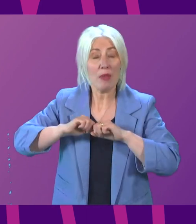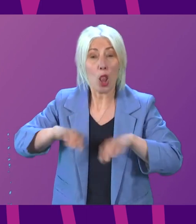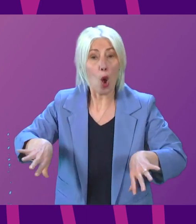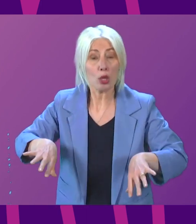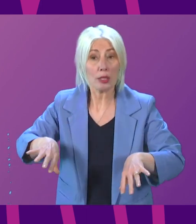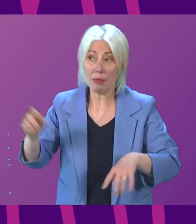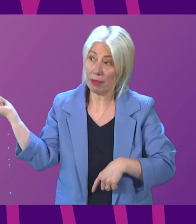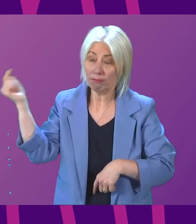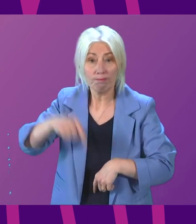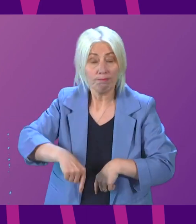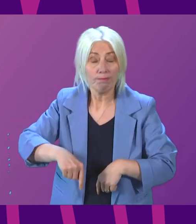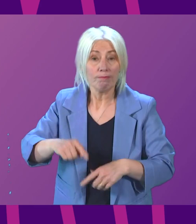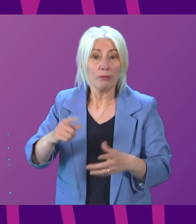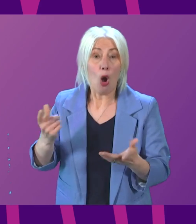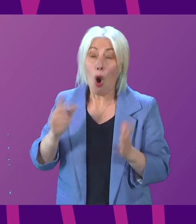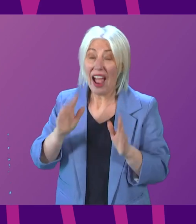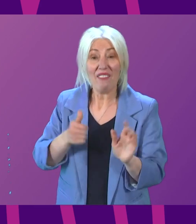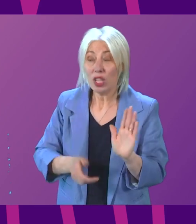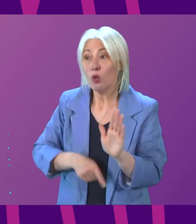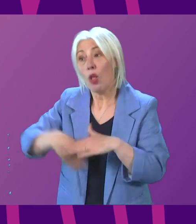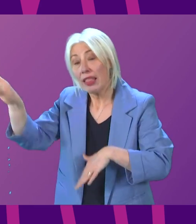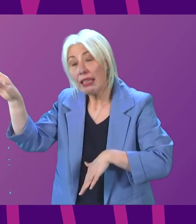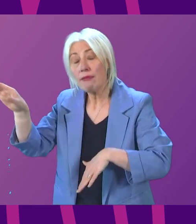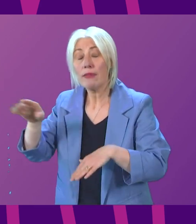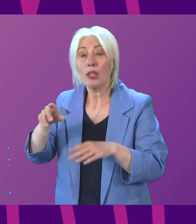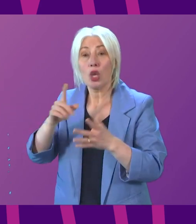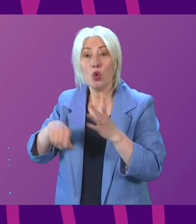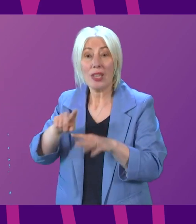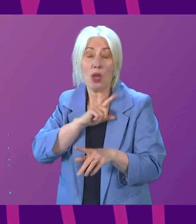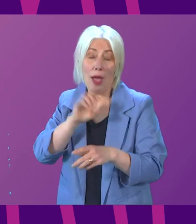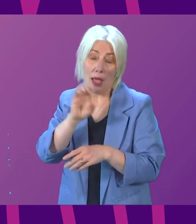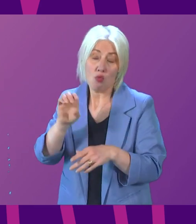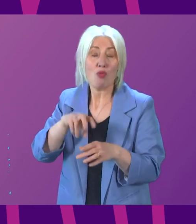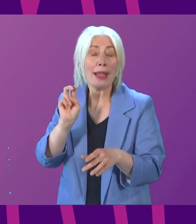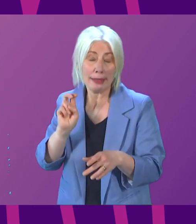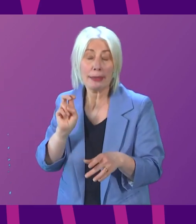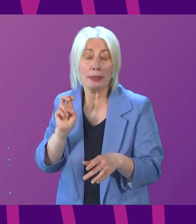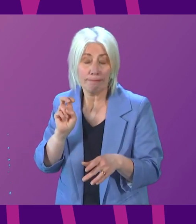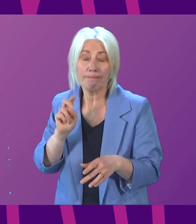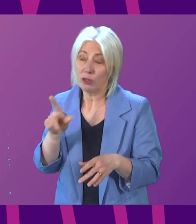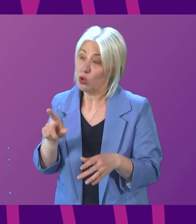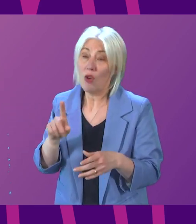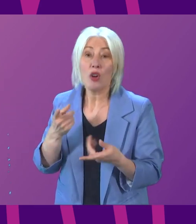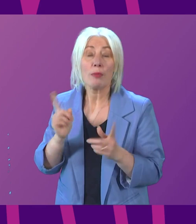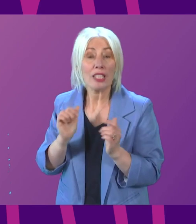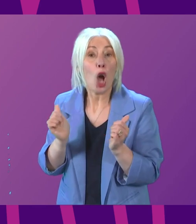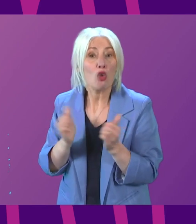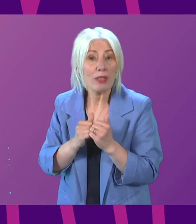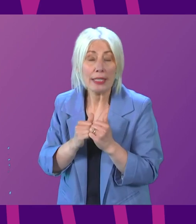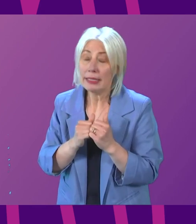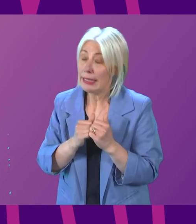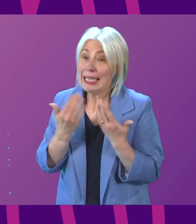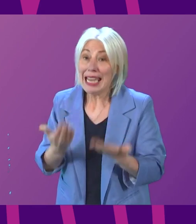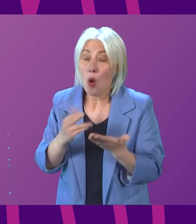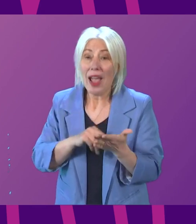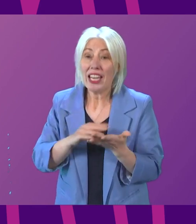UK or who have had to leave the UK because of the situation with Brexit. Does the First Minister agree with me that at a time when the